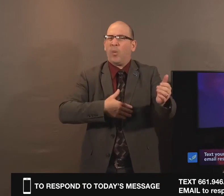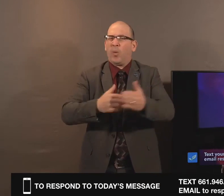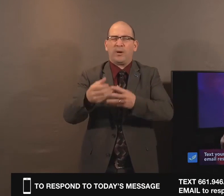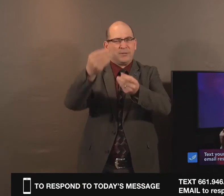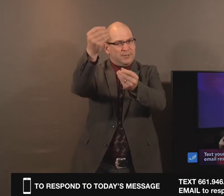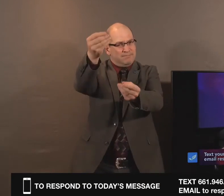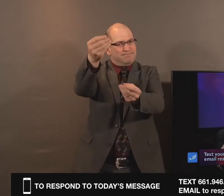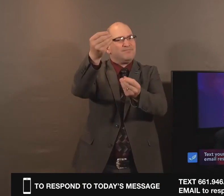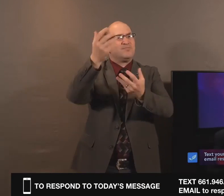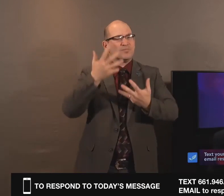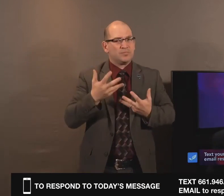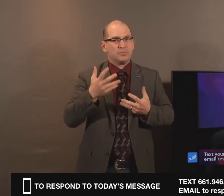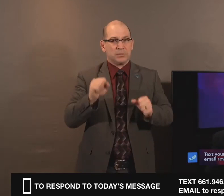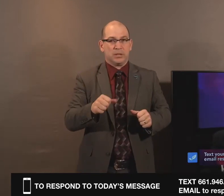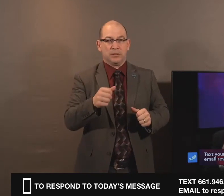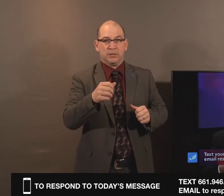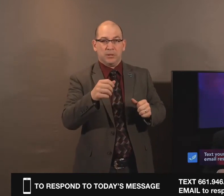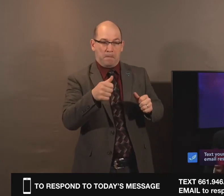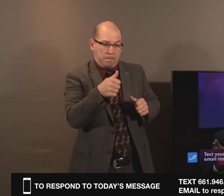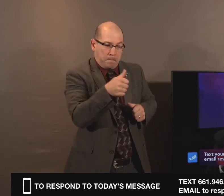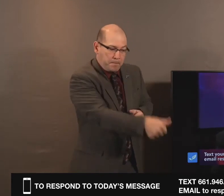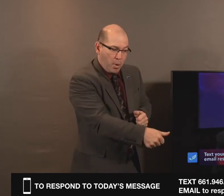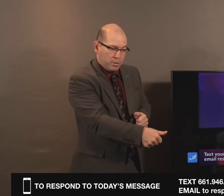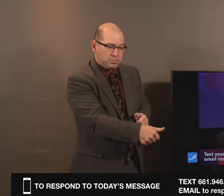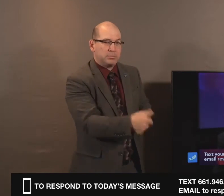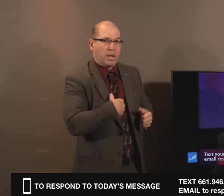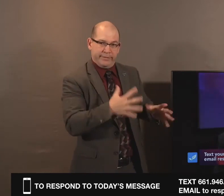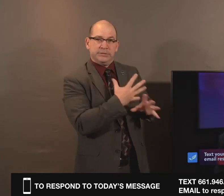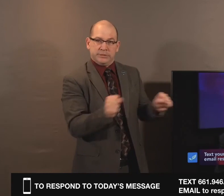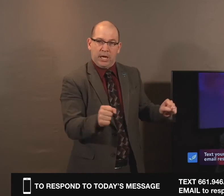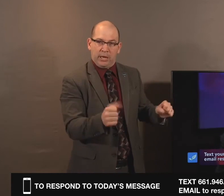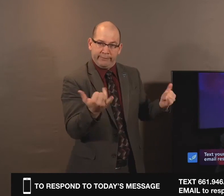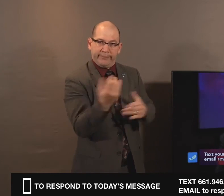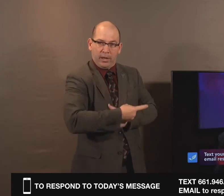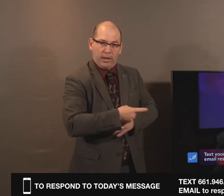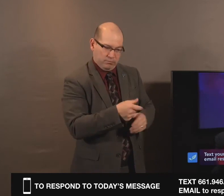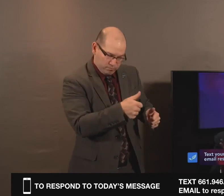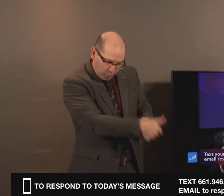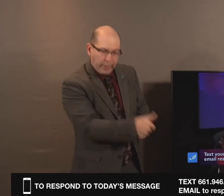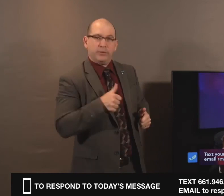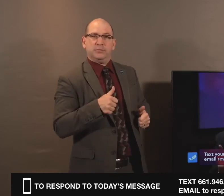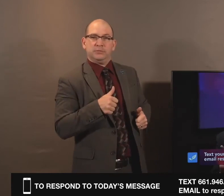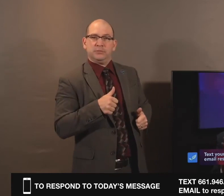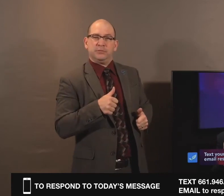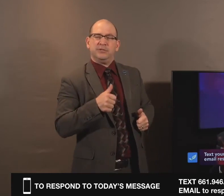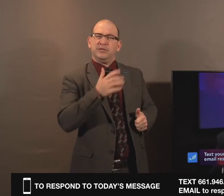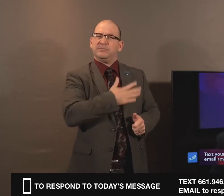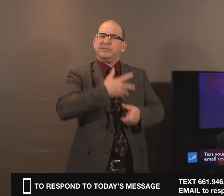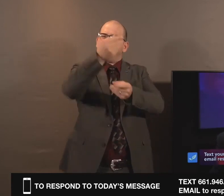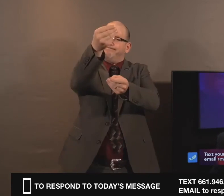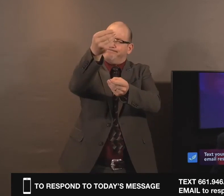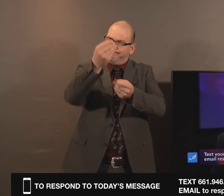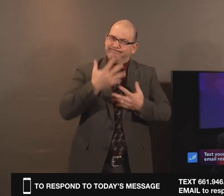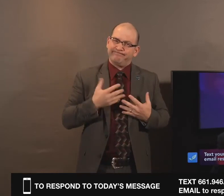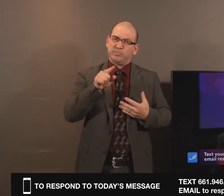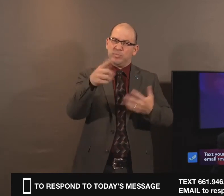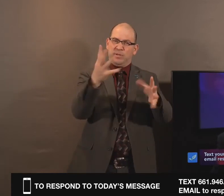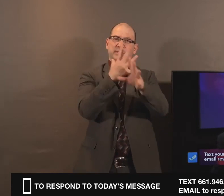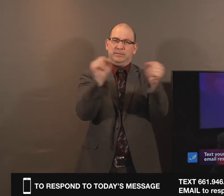the screens have a button to say, I've accepted Christ. Your email comes automatically. Would you let me know that you've accepted Christ as your savior?